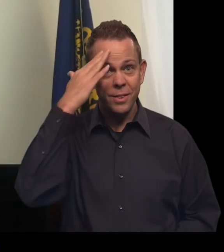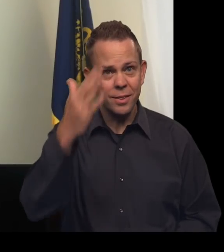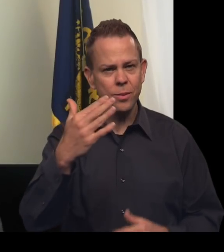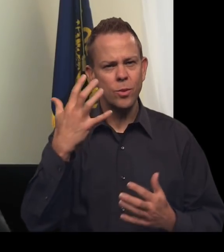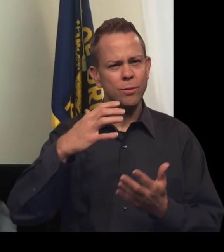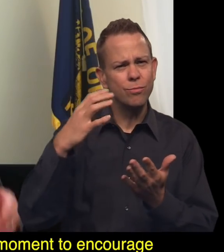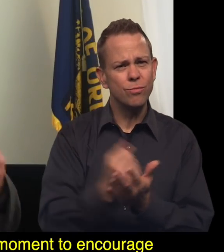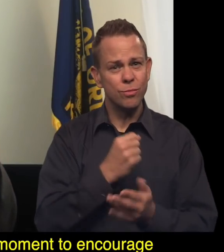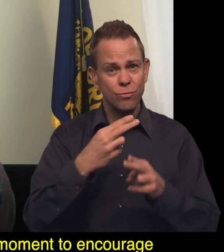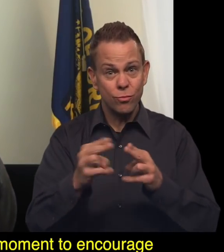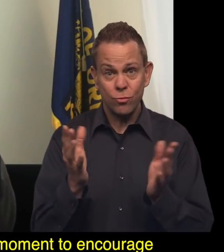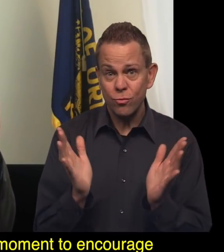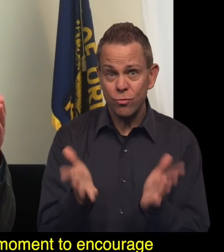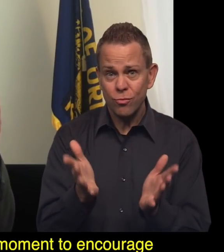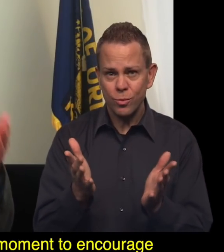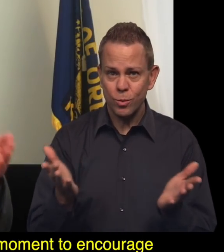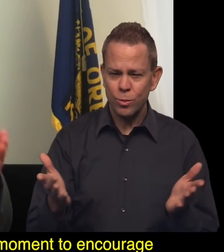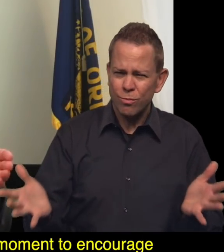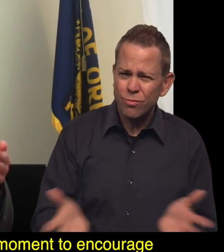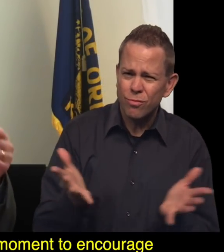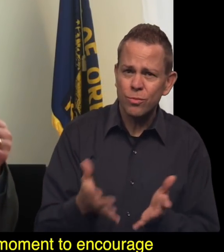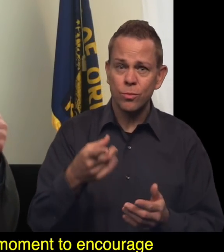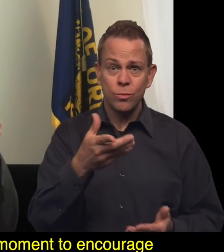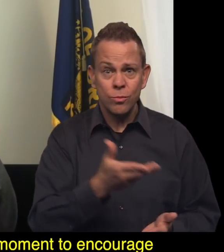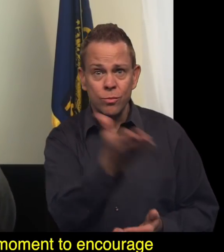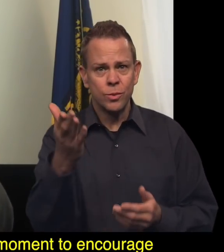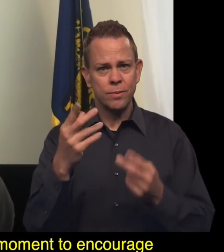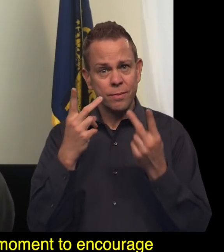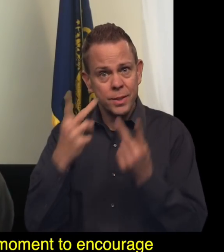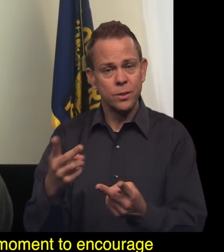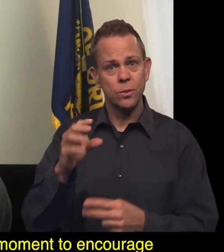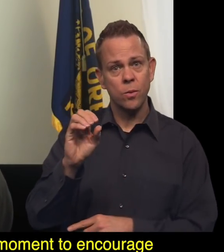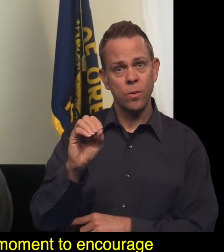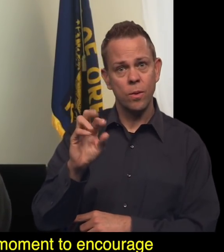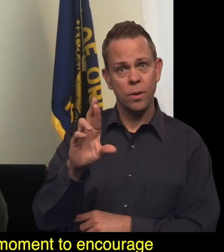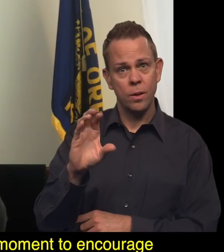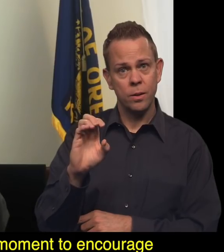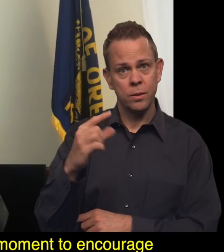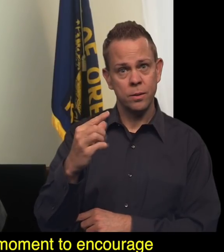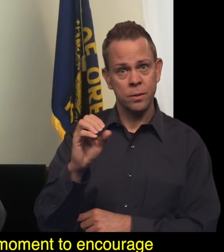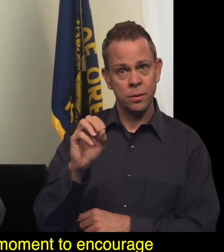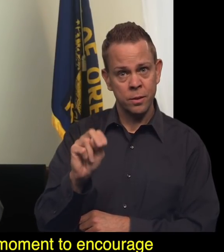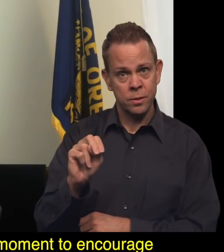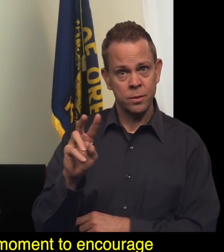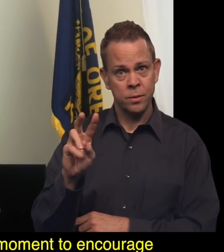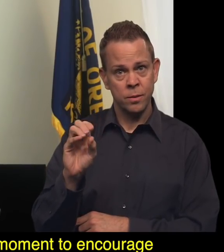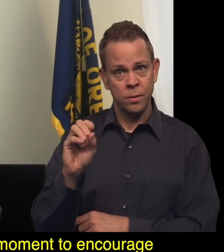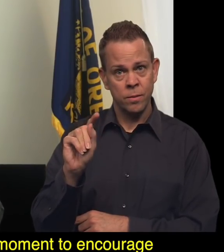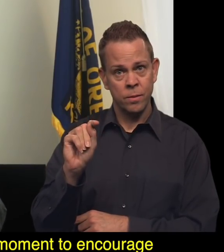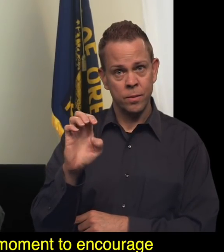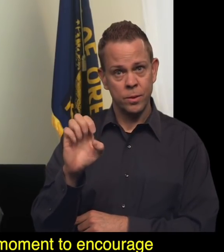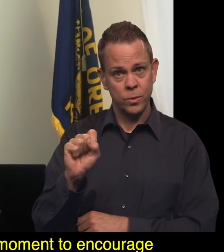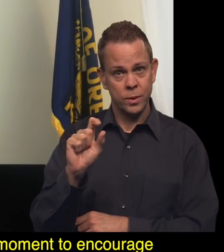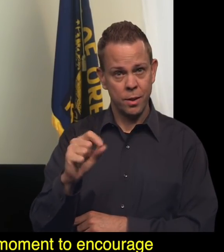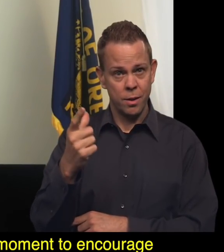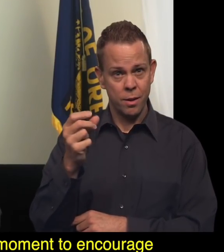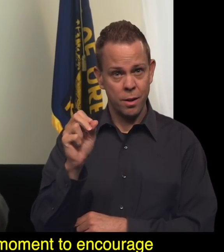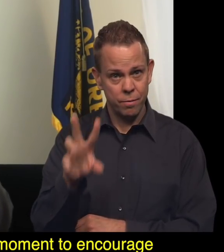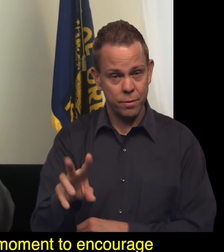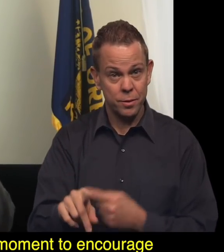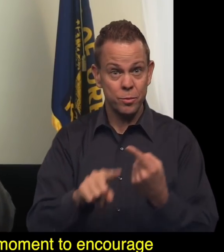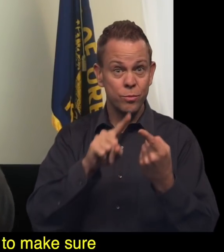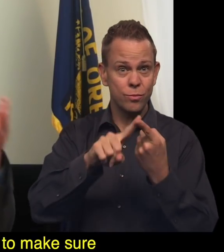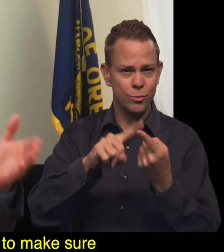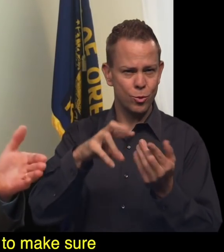Hello. I wanted to take a brief moment to encourage you to go to OregonVotes.gov right now